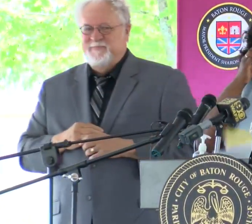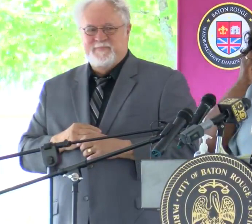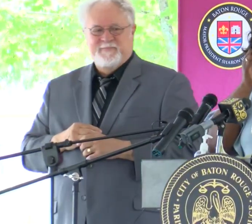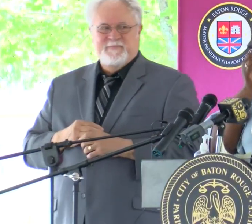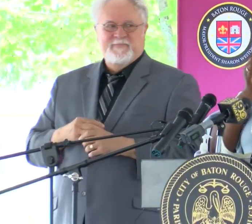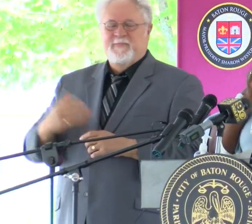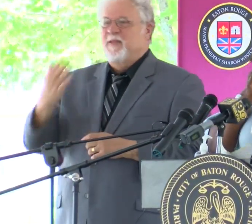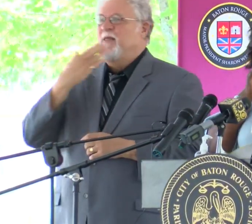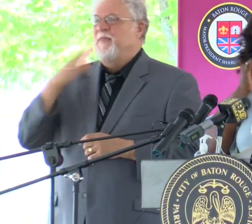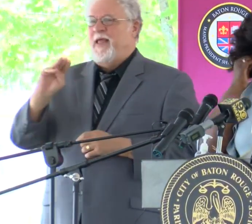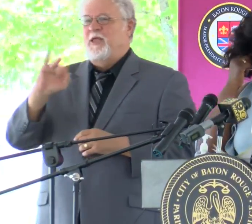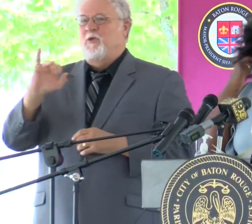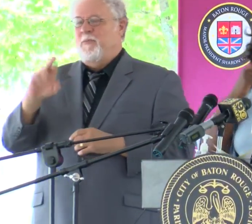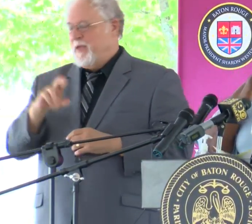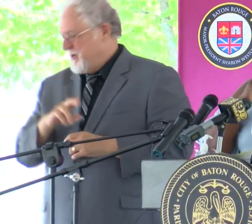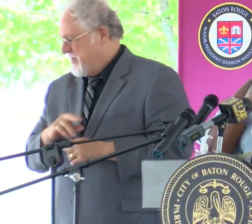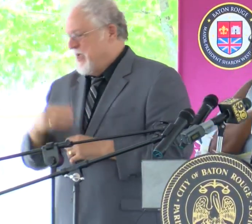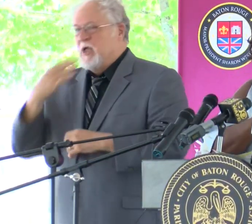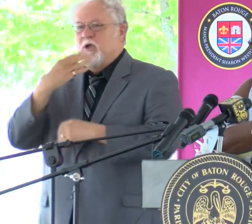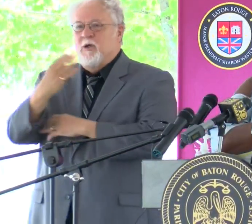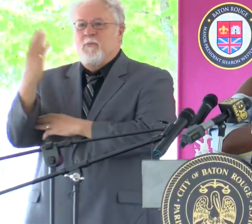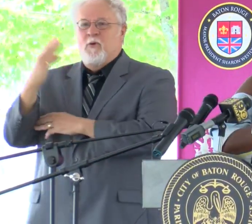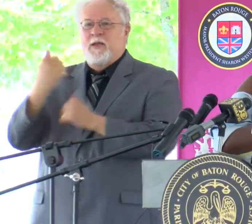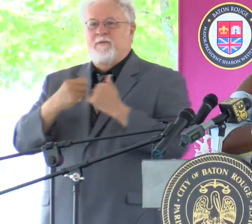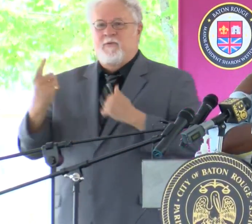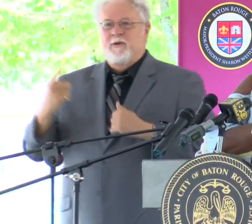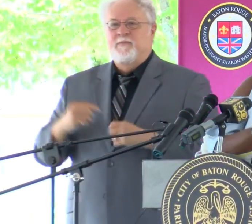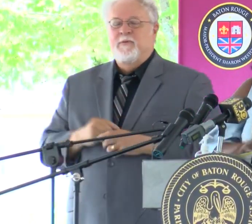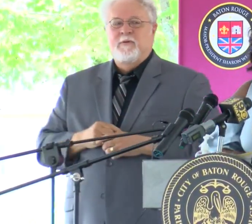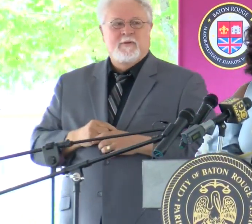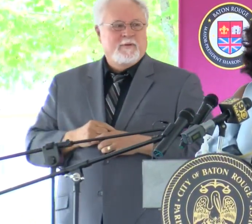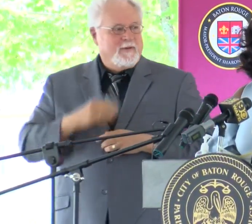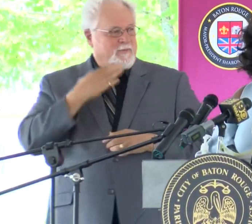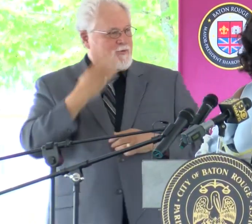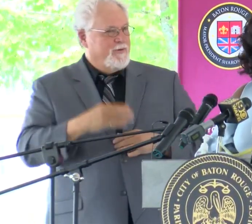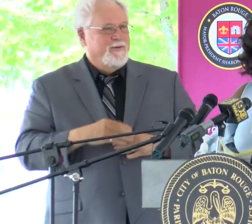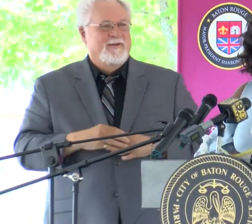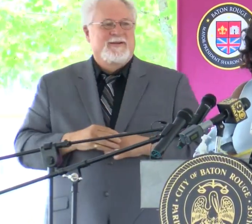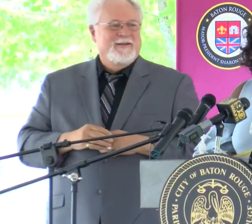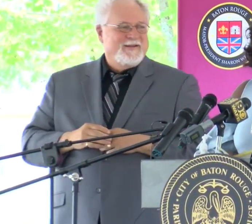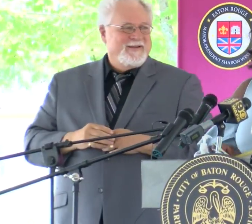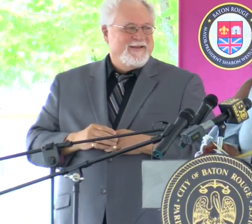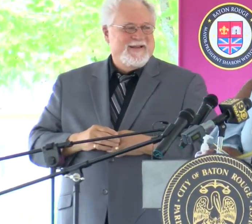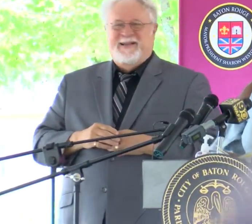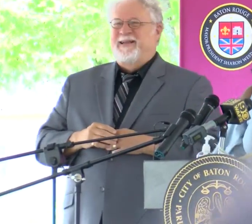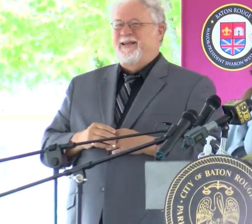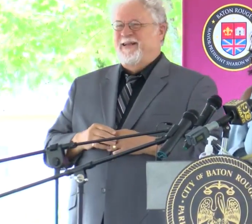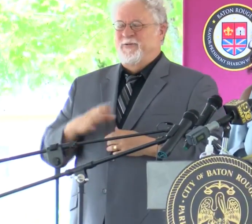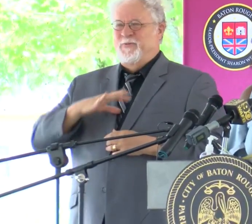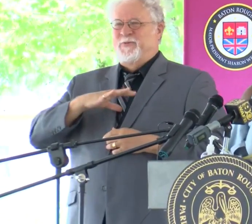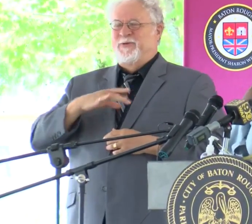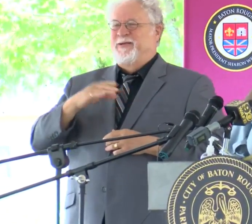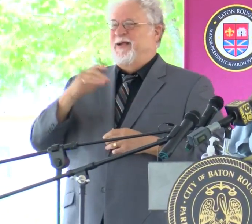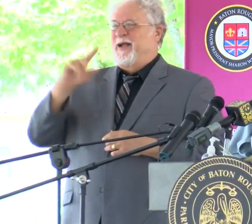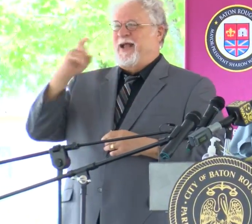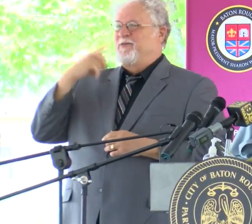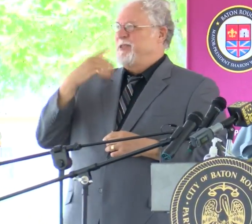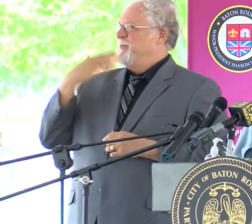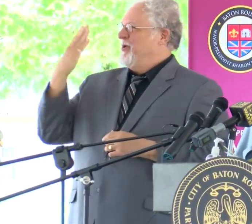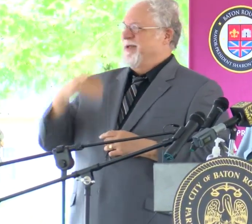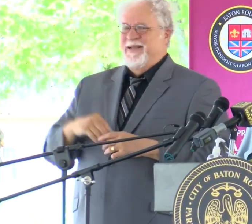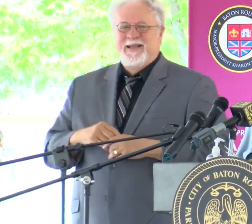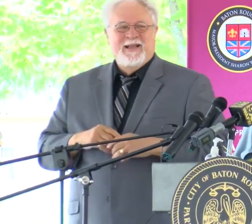Thank you, Mayor. Good morning, everyone. Good morning. Woo! That feels good. Good morning,